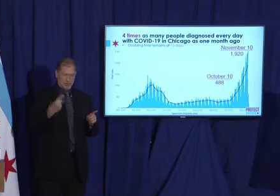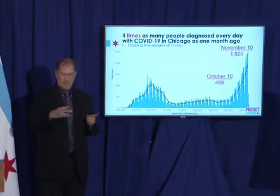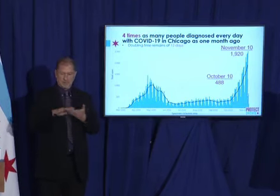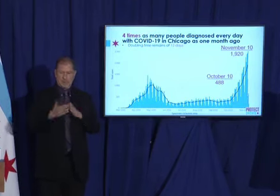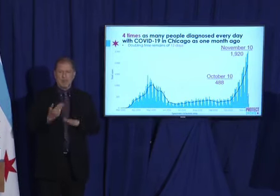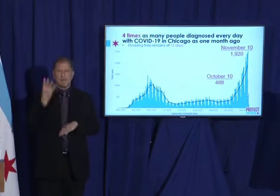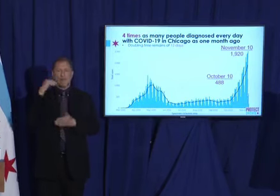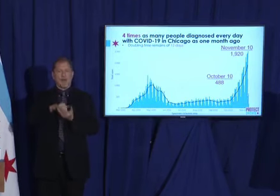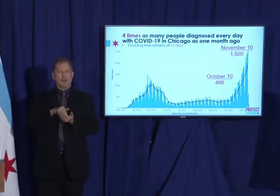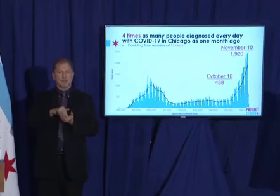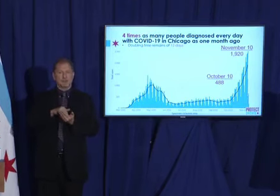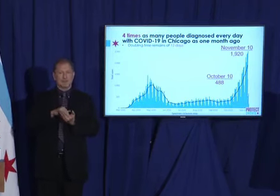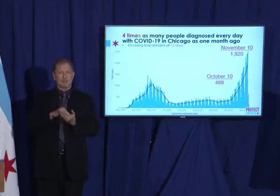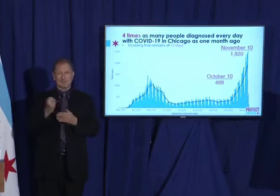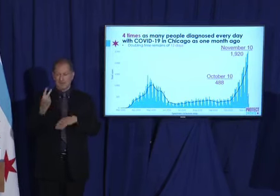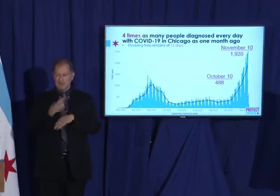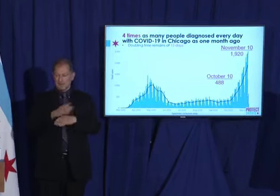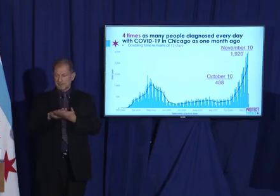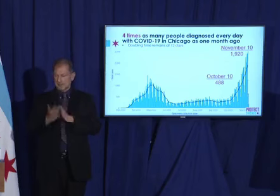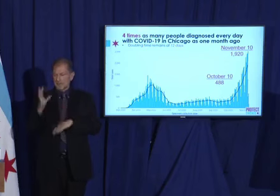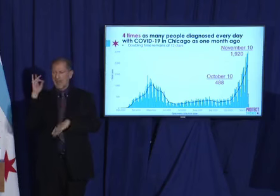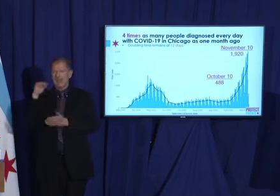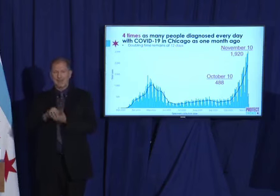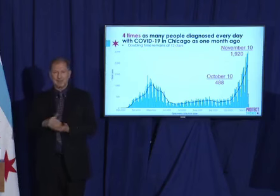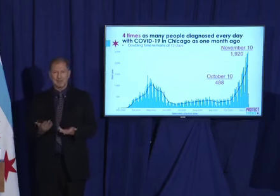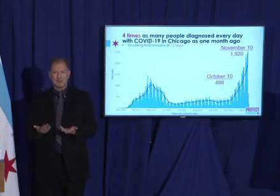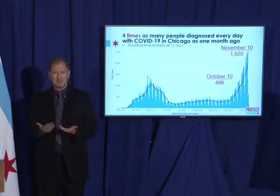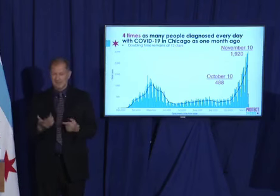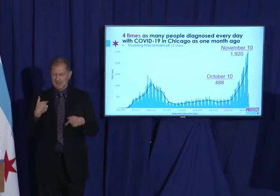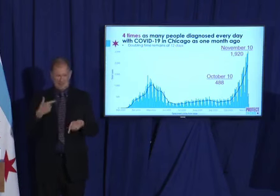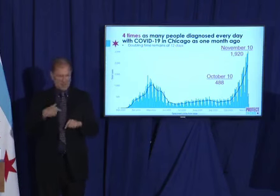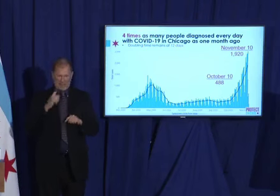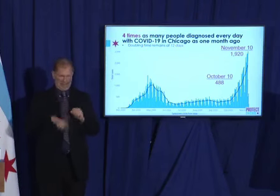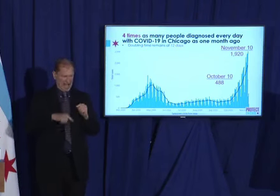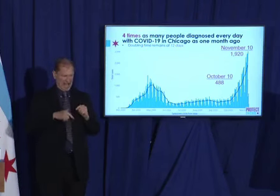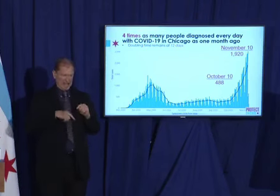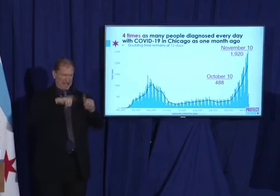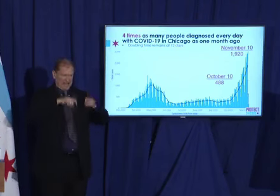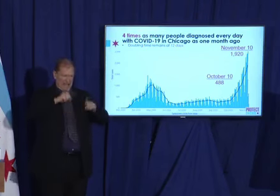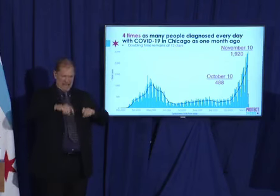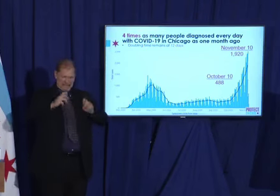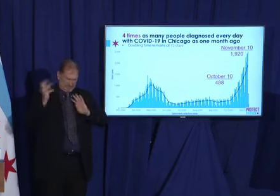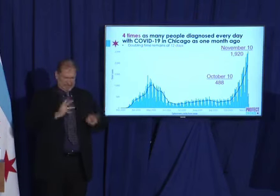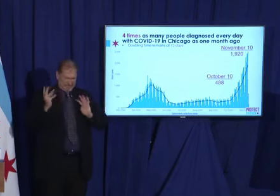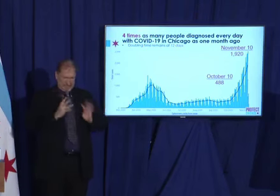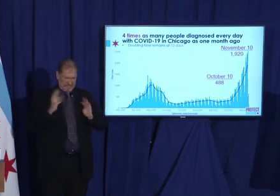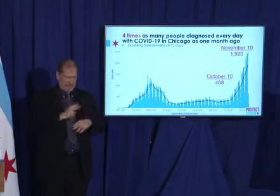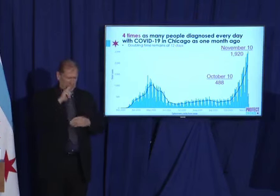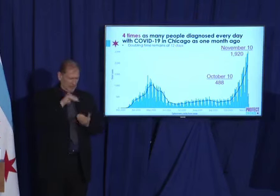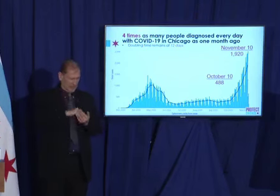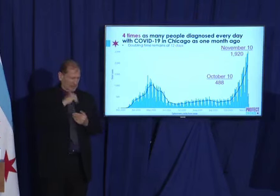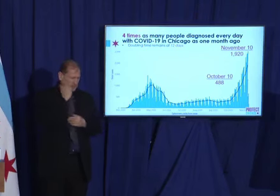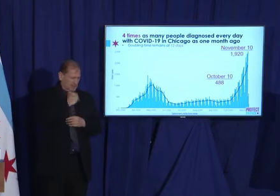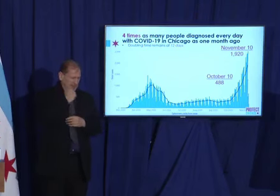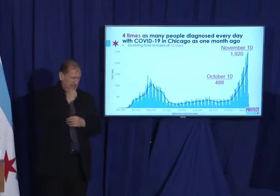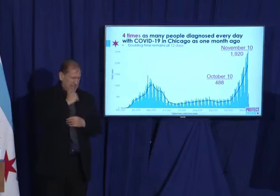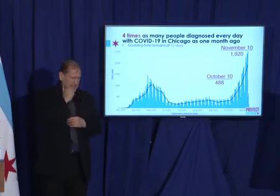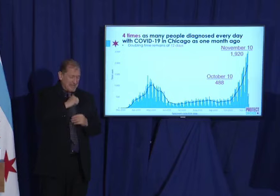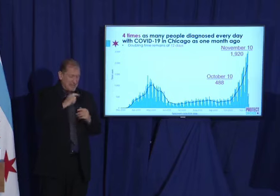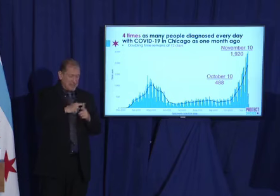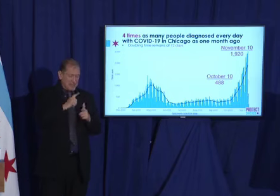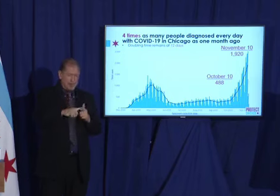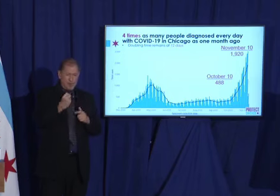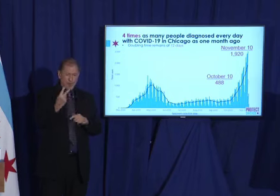designed to do case investigation and contact tracing, to do testing for this volume. But a 12 days doubling time